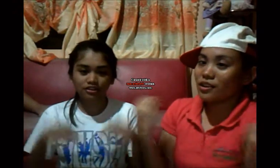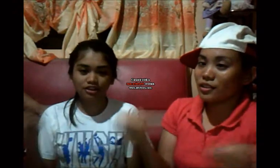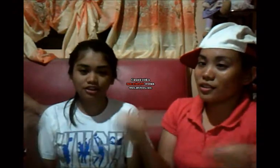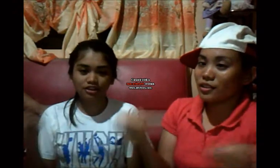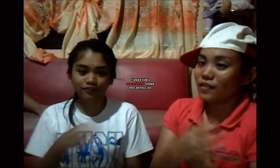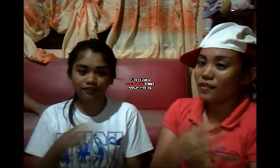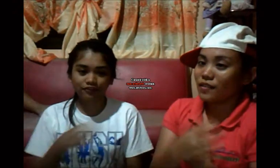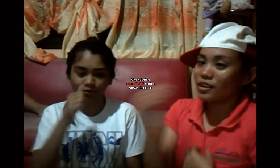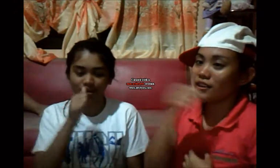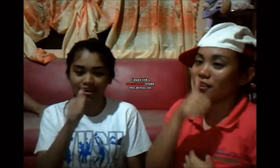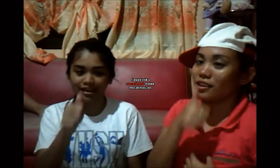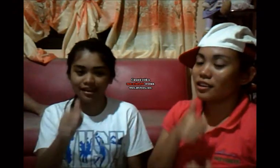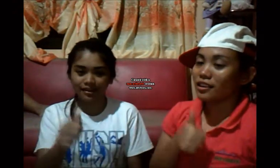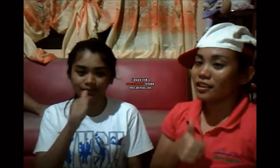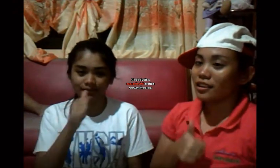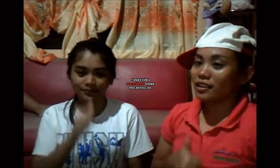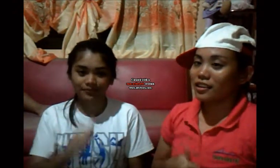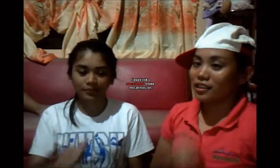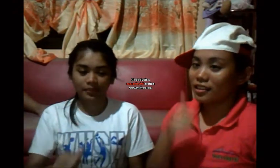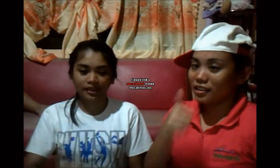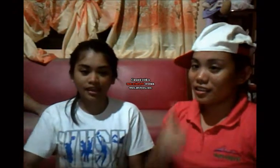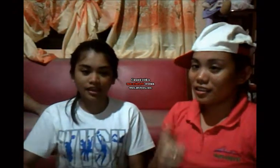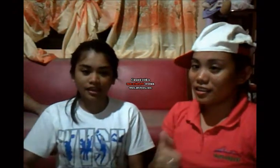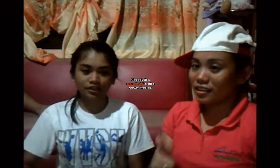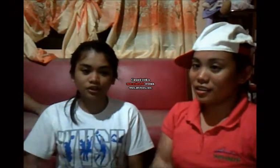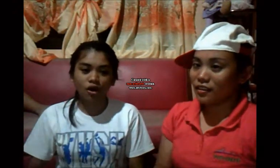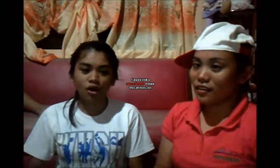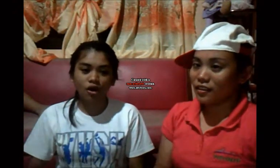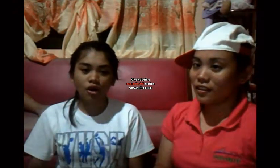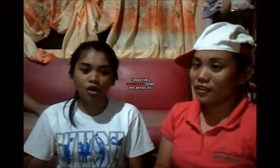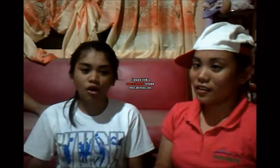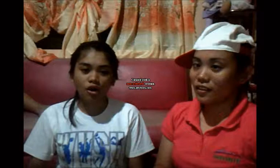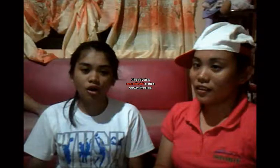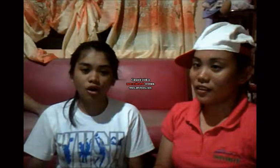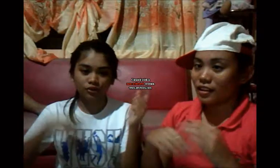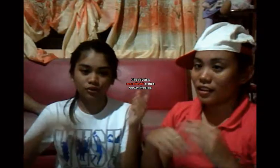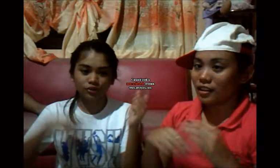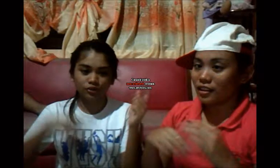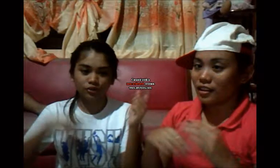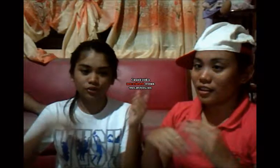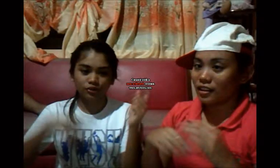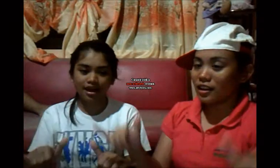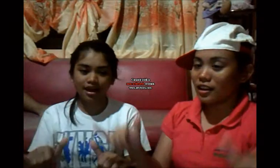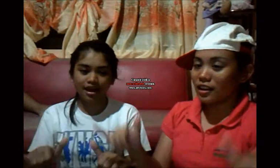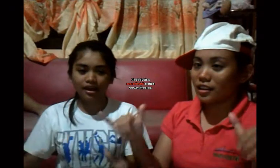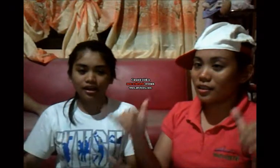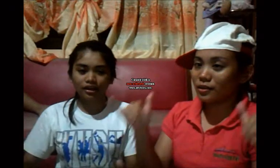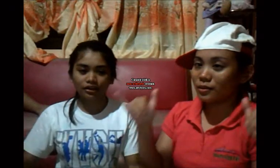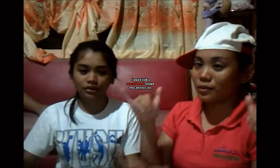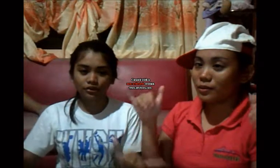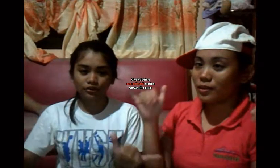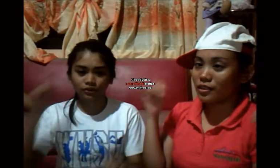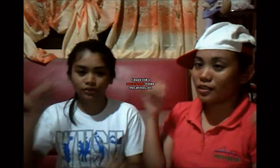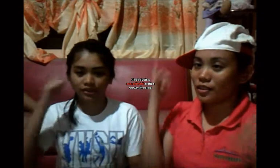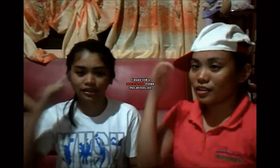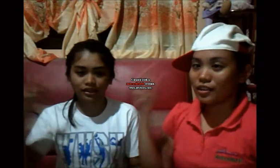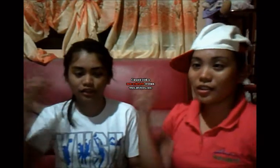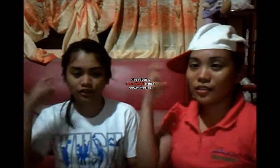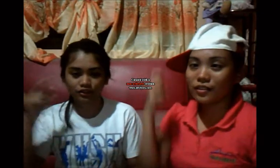suffering. The only one that's alive, you hear each